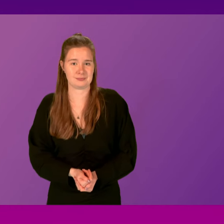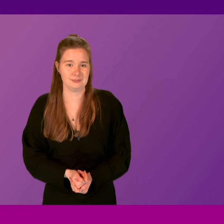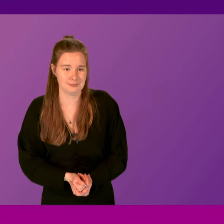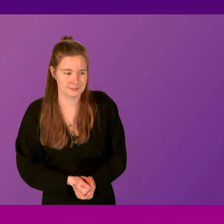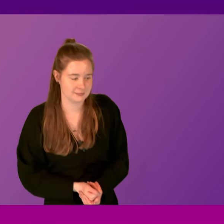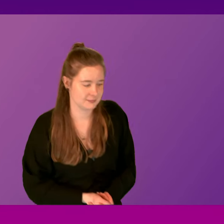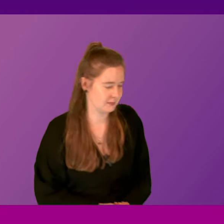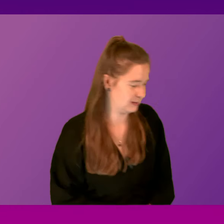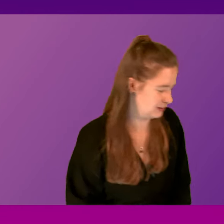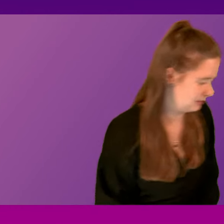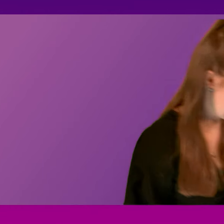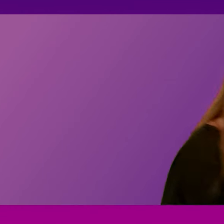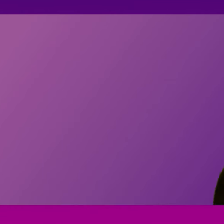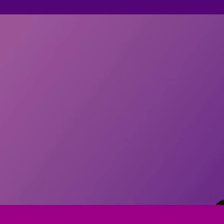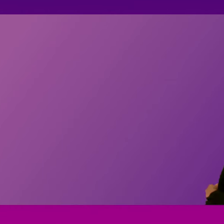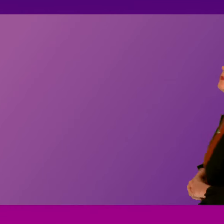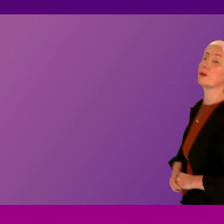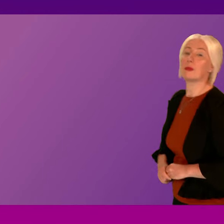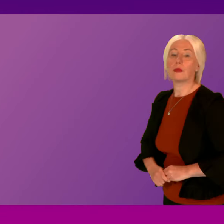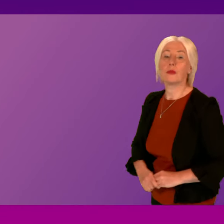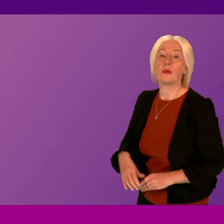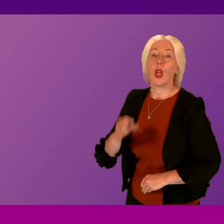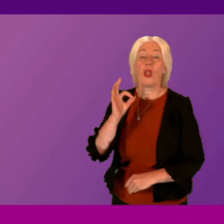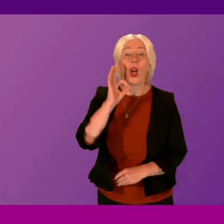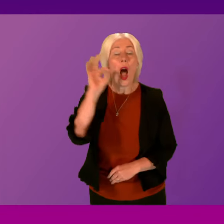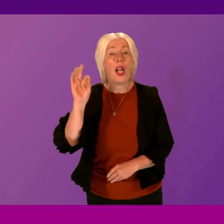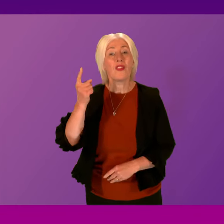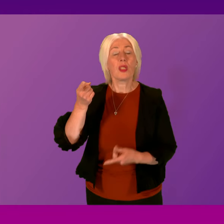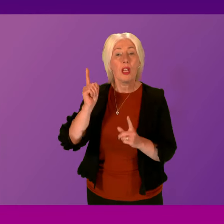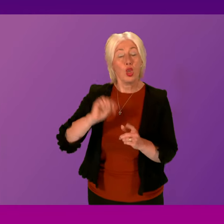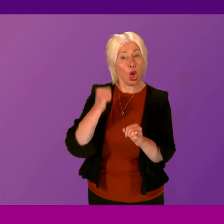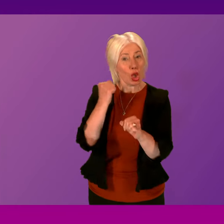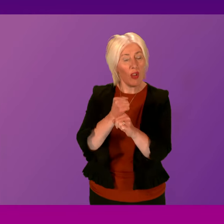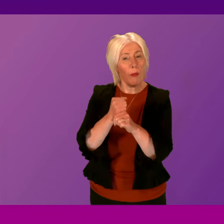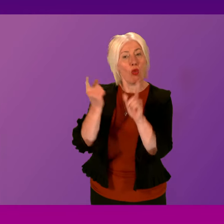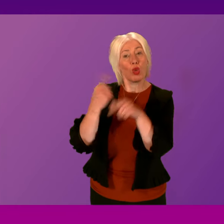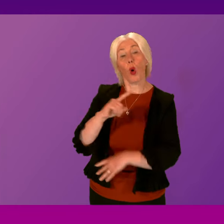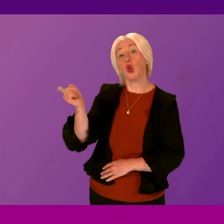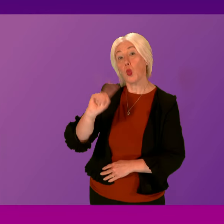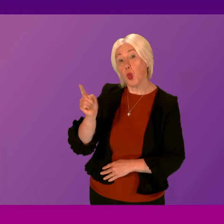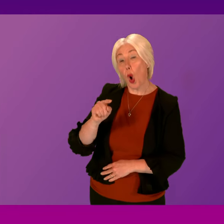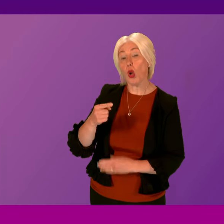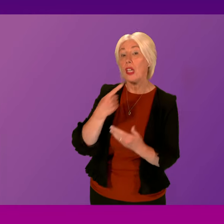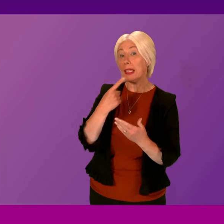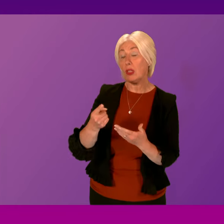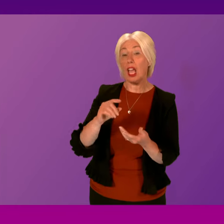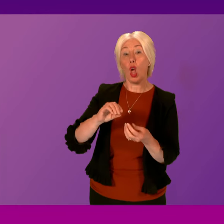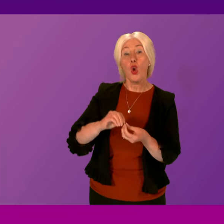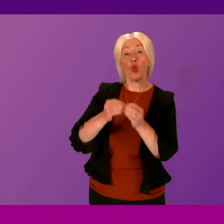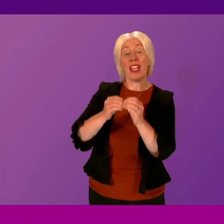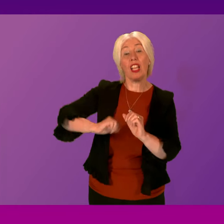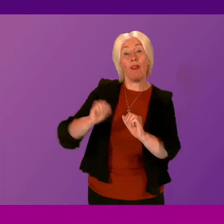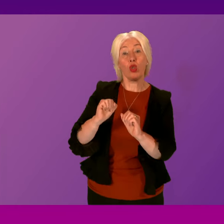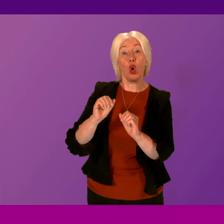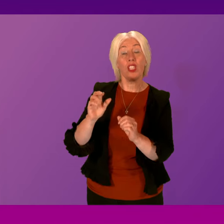four, Evelyn Tweed. To ask the First Minister what the Scottish Government's response is to reports that Creative Scotland's